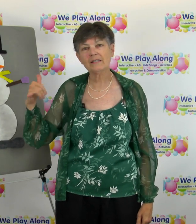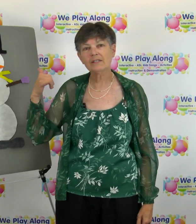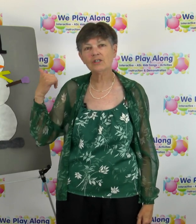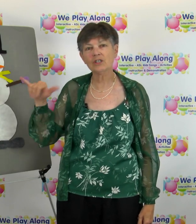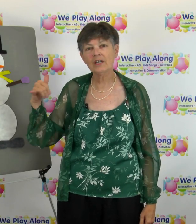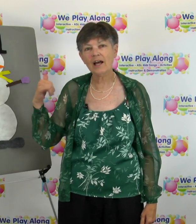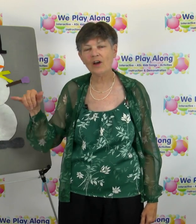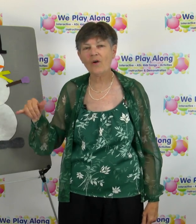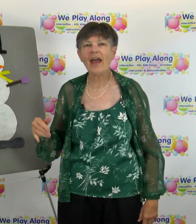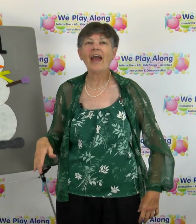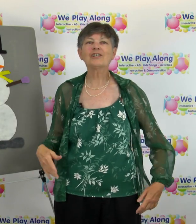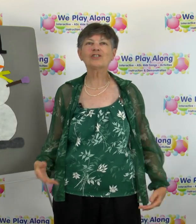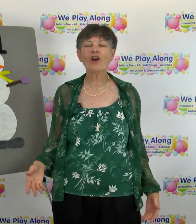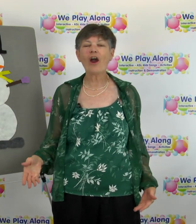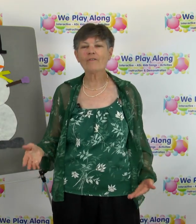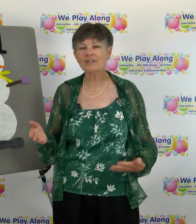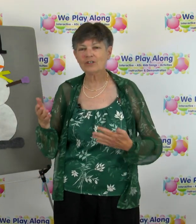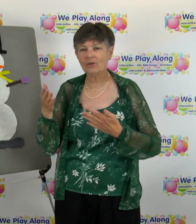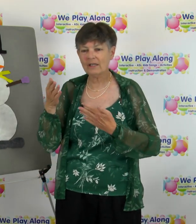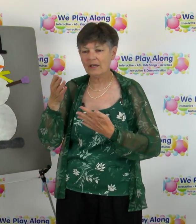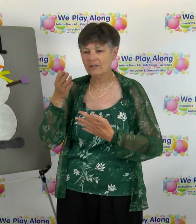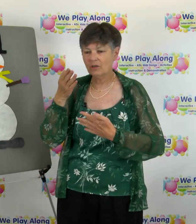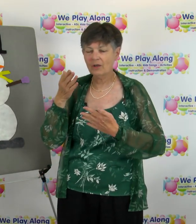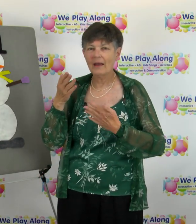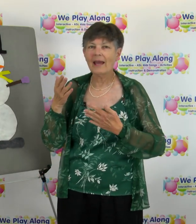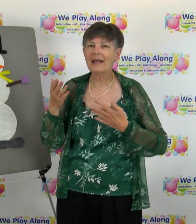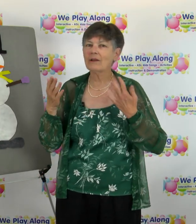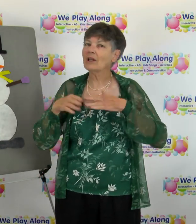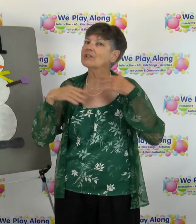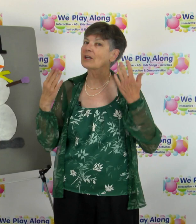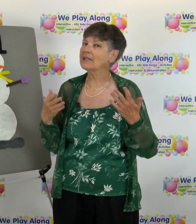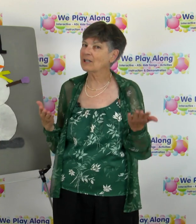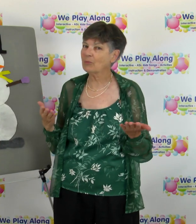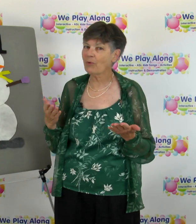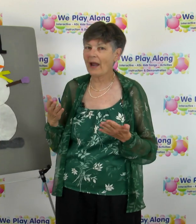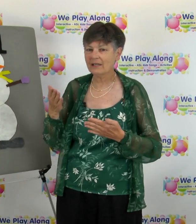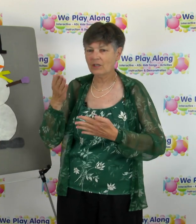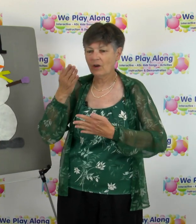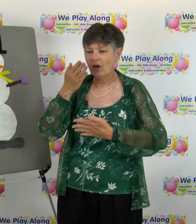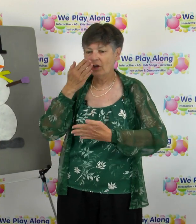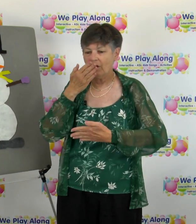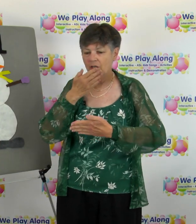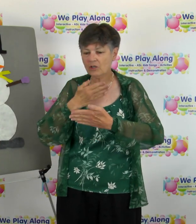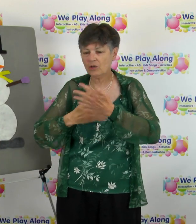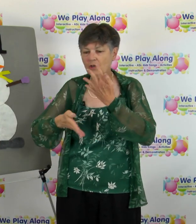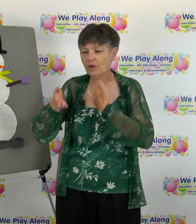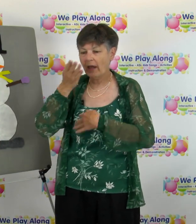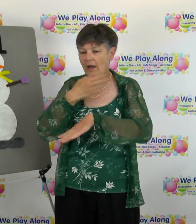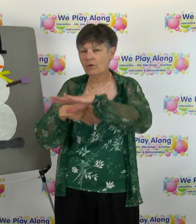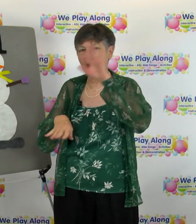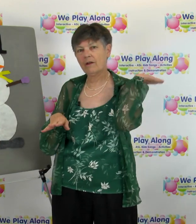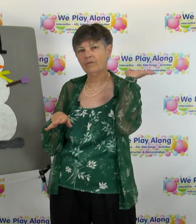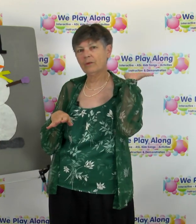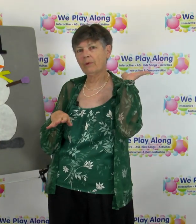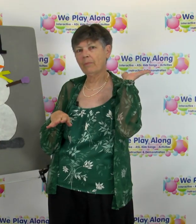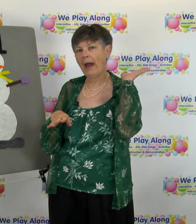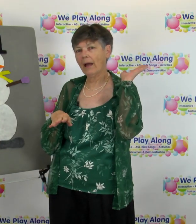this is yellow and scarf this is a great sign so it's gonna take some practice here you're gonna circle your hand around and flip it back